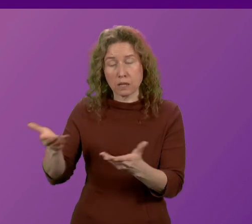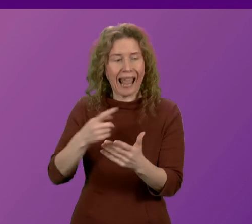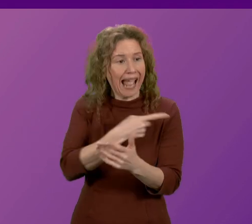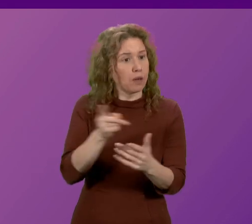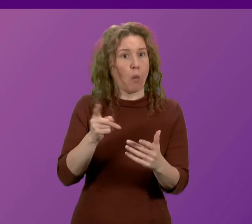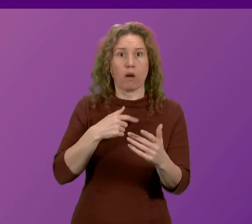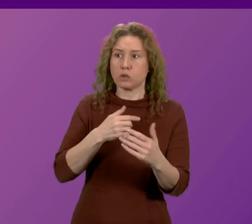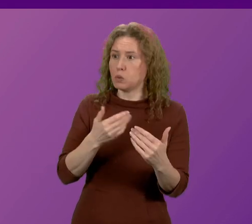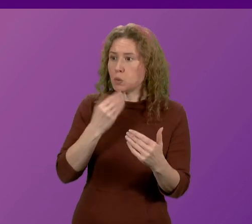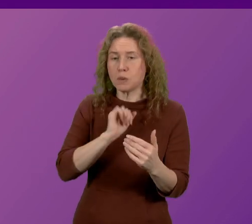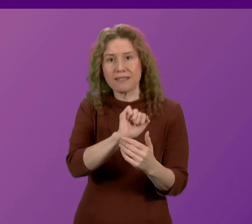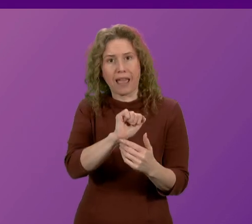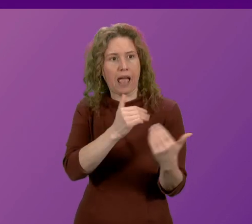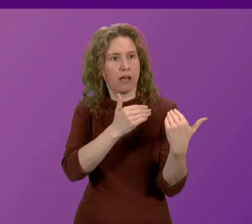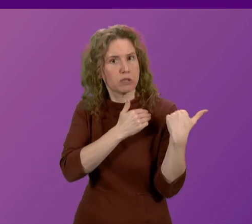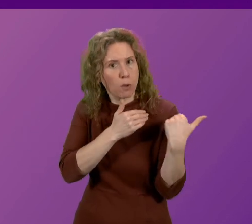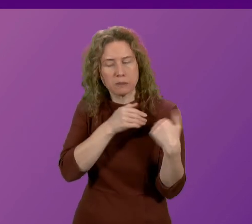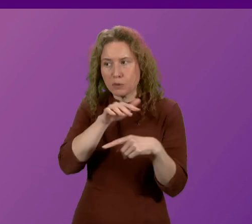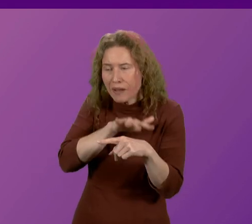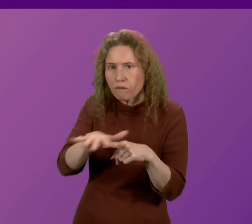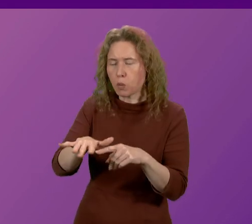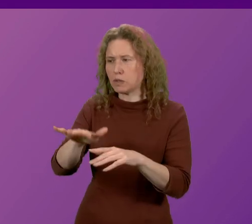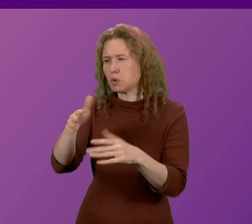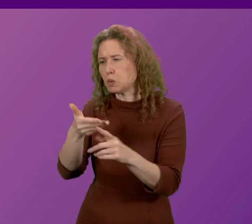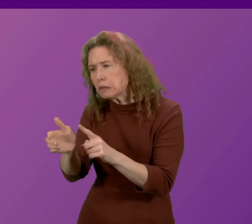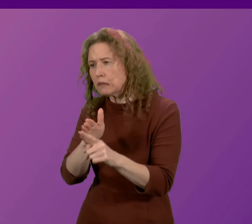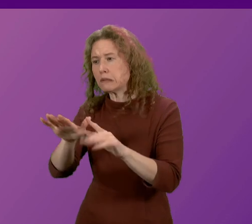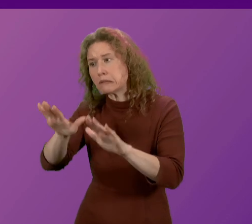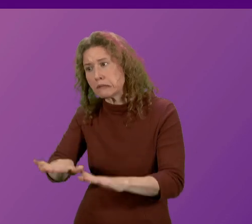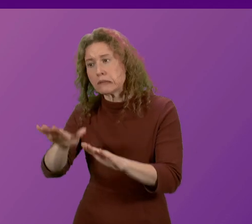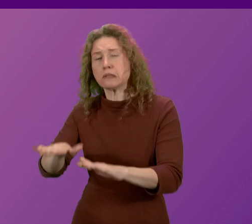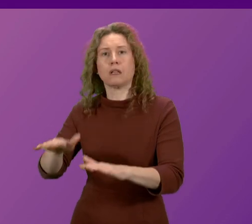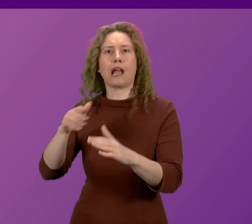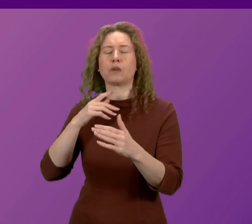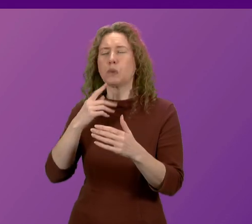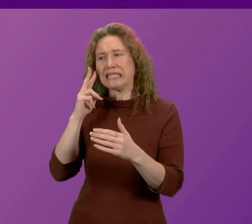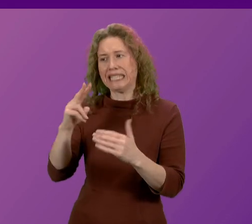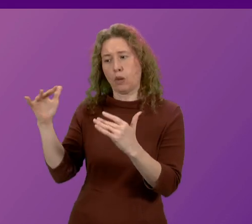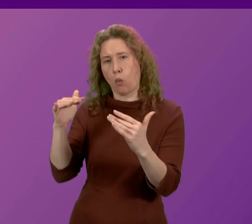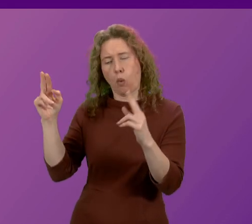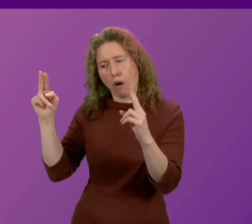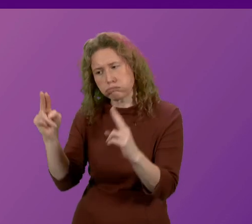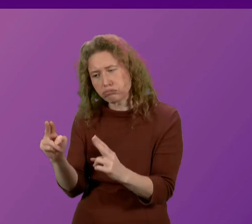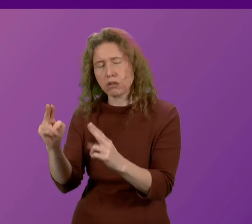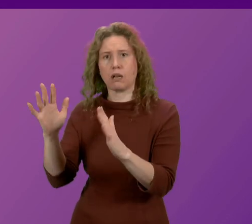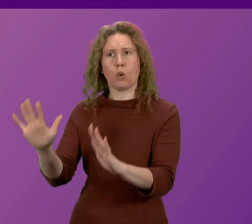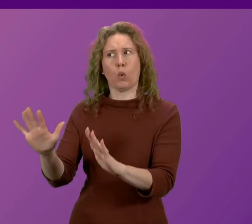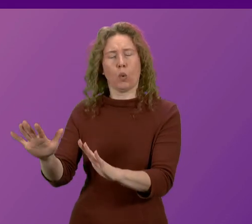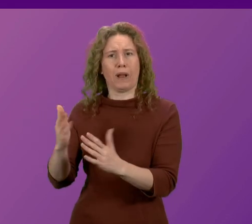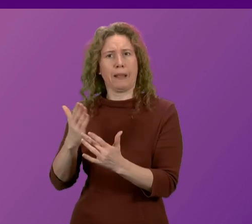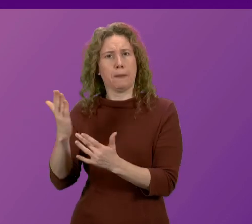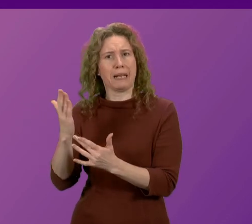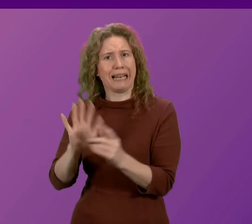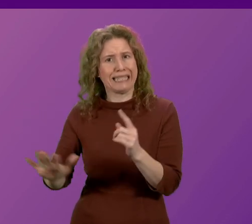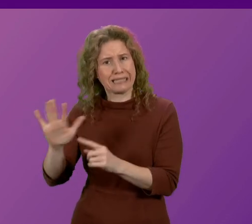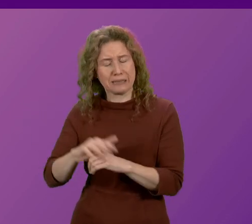responsibility to ensure that a ceasefire is brought about and there is a de-escalation of the conflict in the Middle